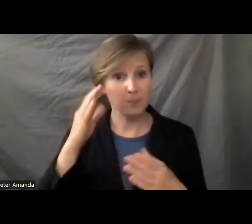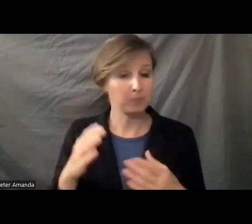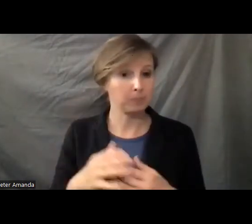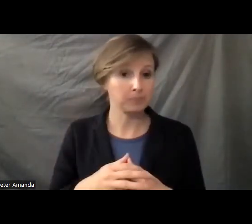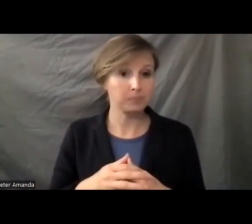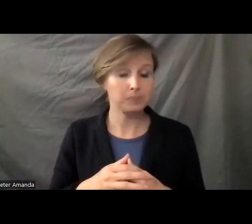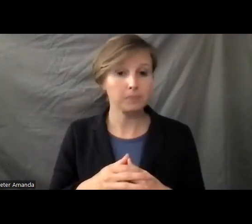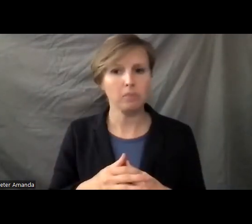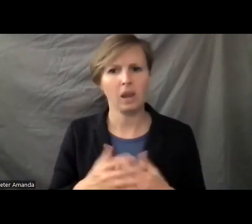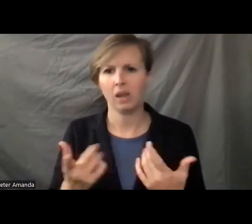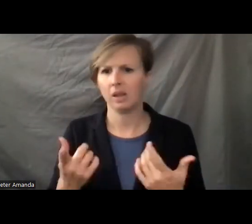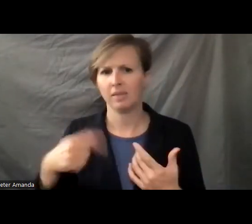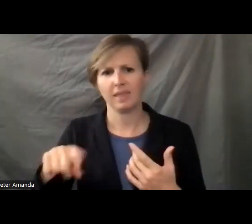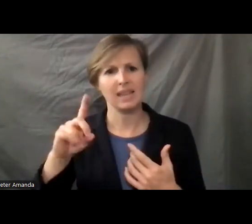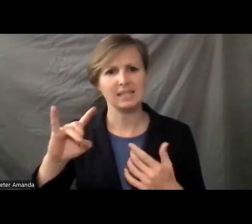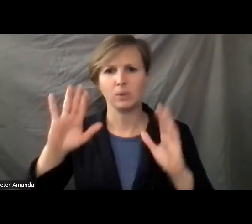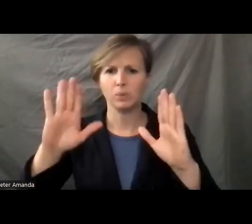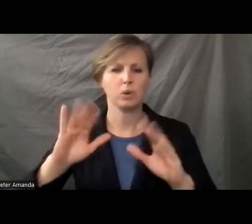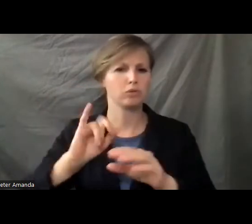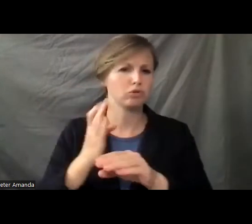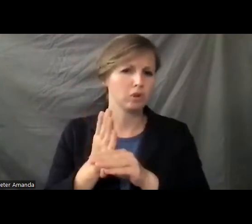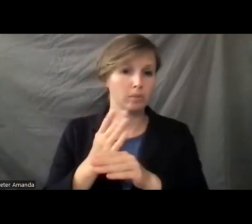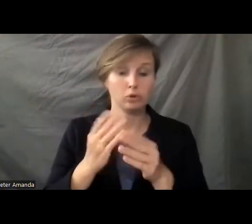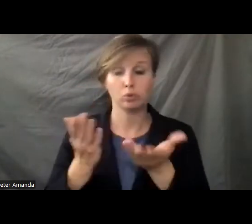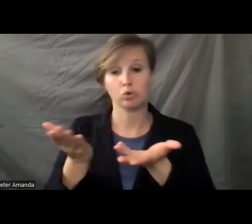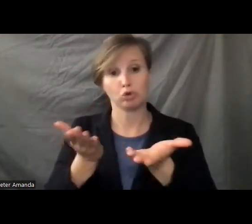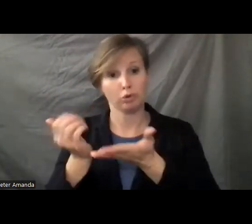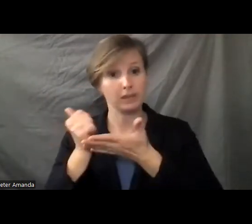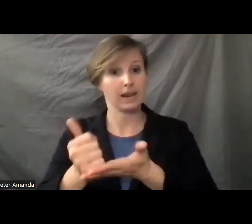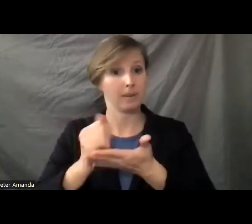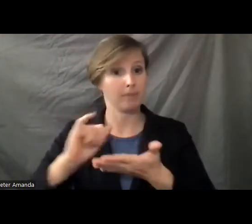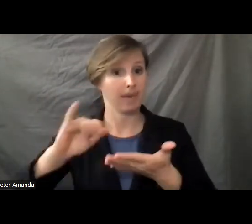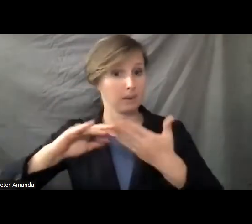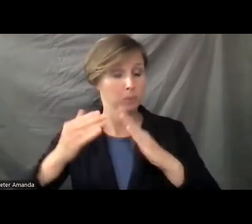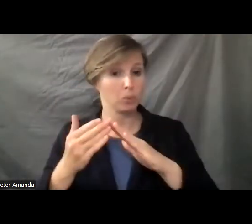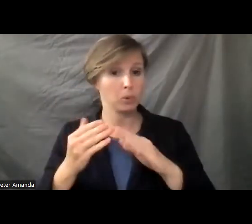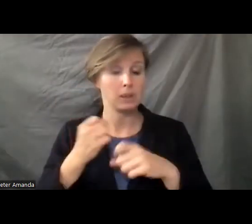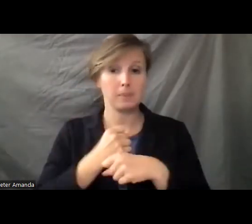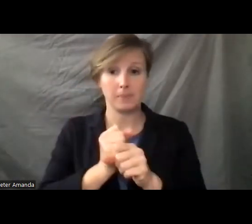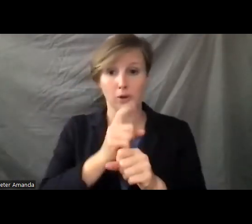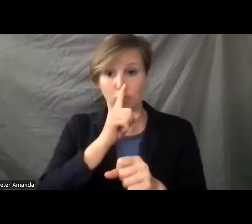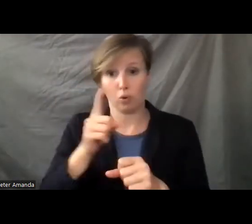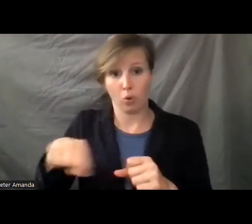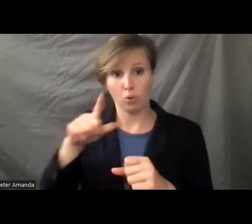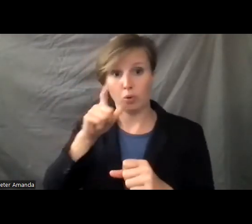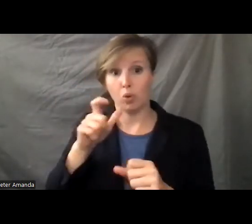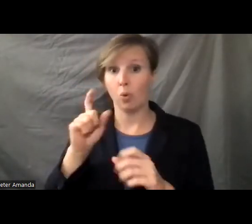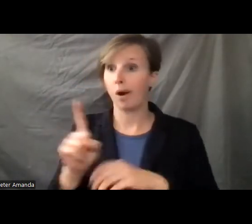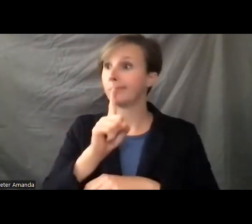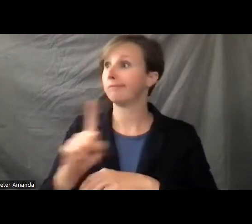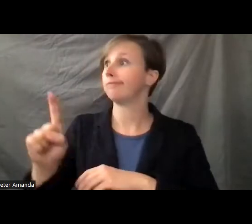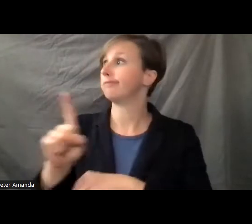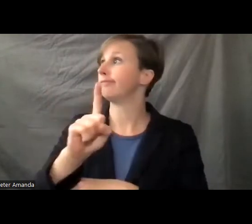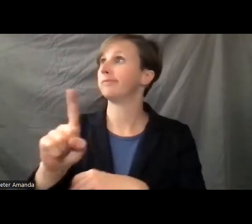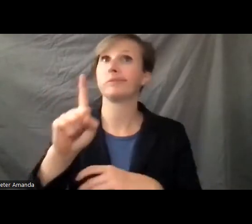job of being able to serve, this community and make sure that, uh, those who are wondering are not